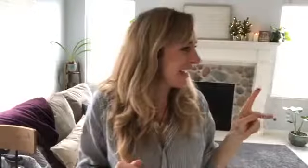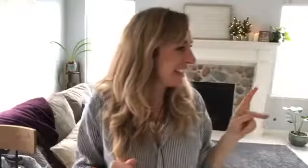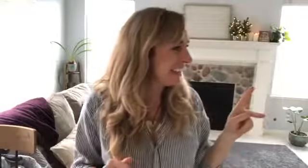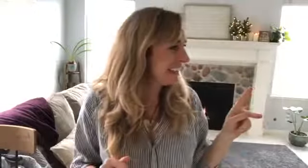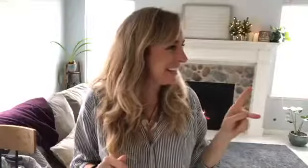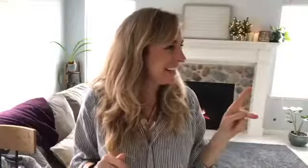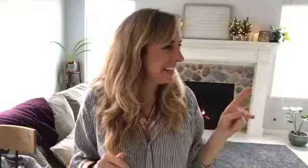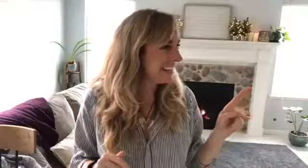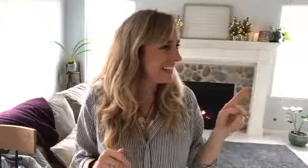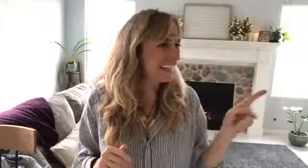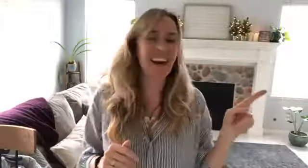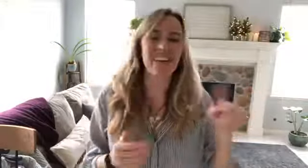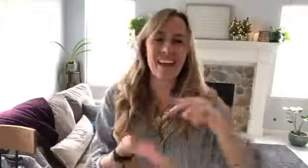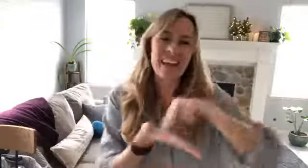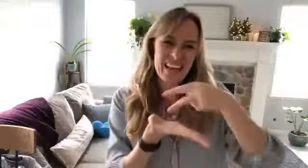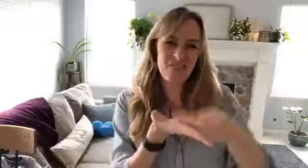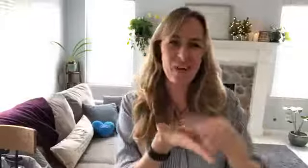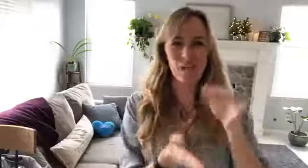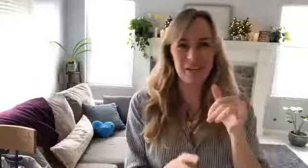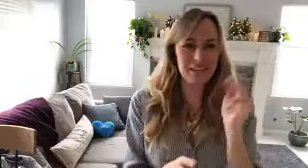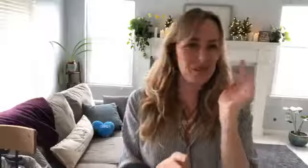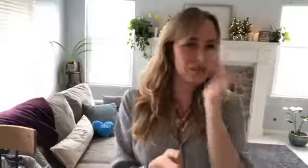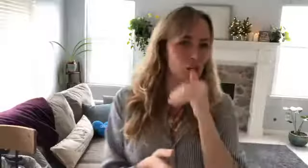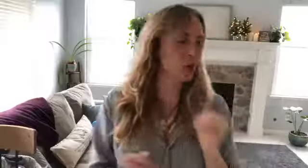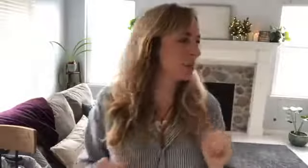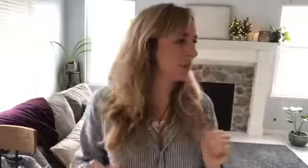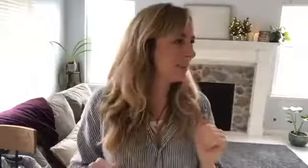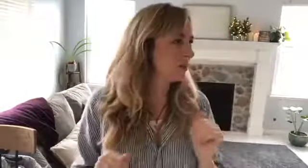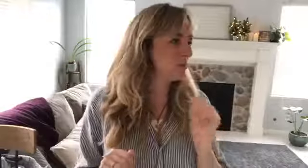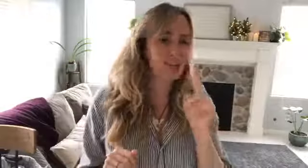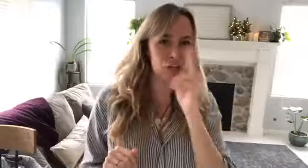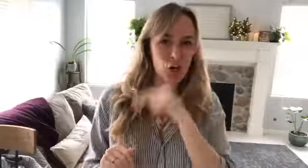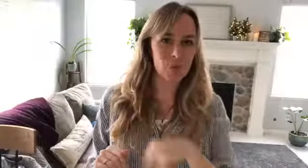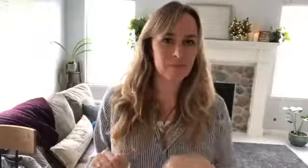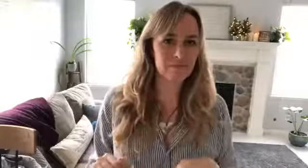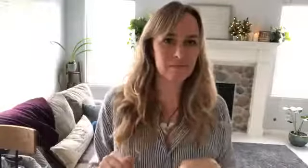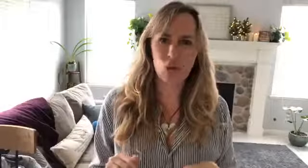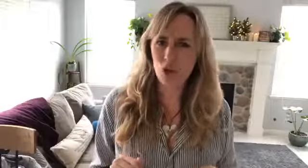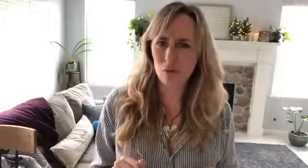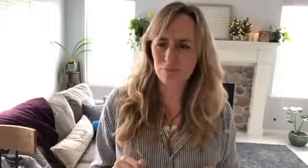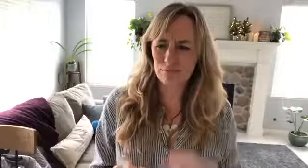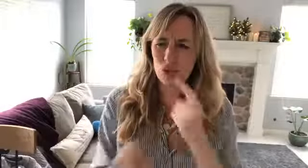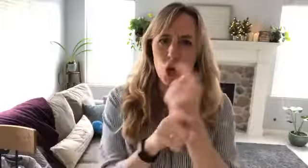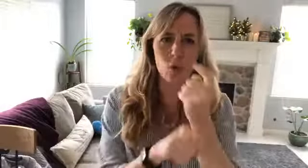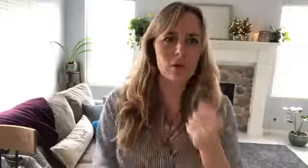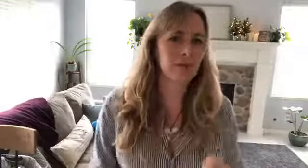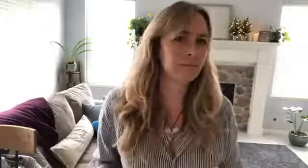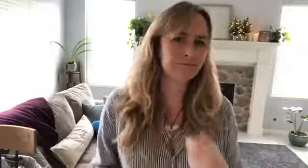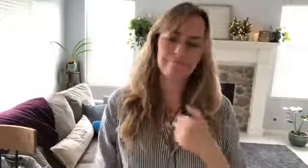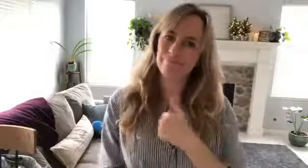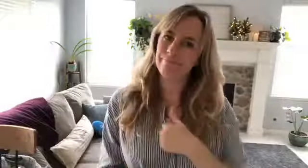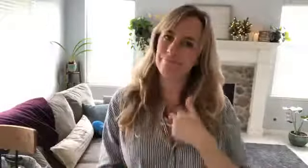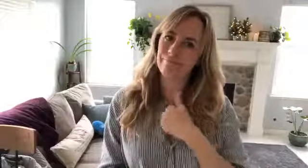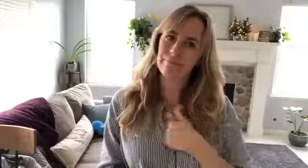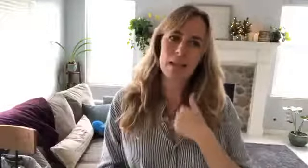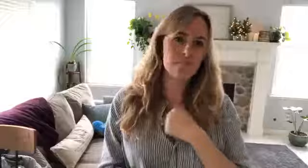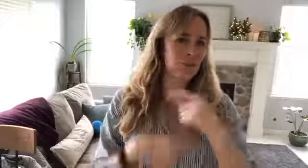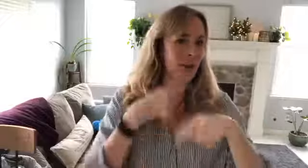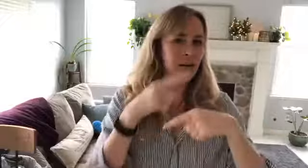okay he fell but it was a joke oh a joke a joke joke sorry